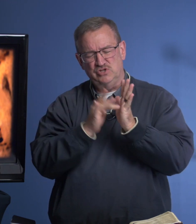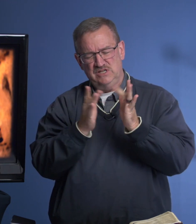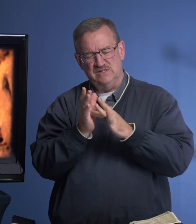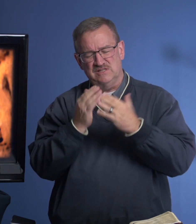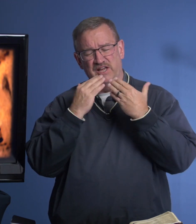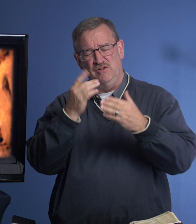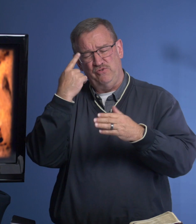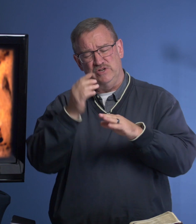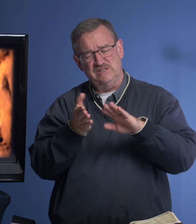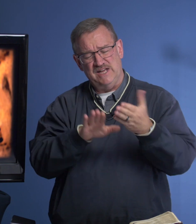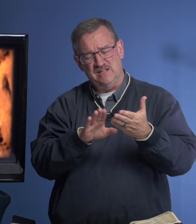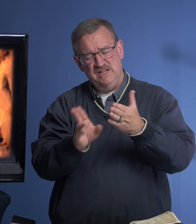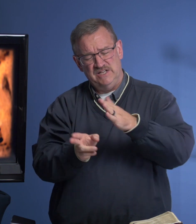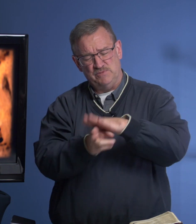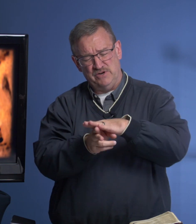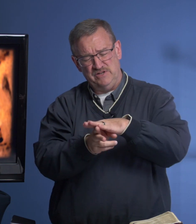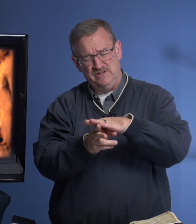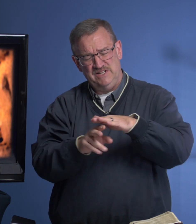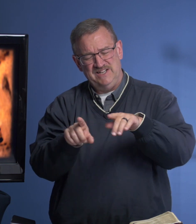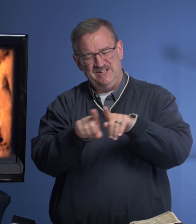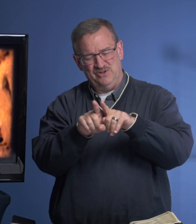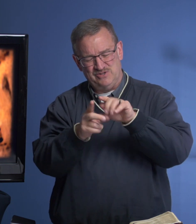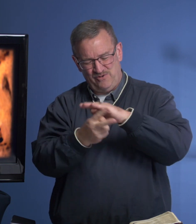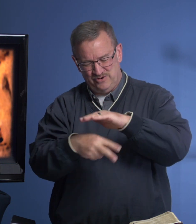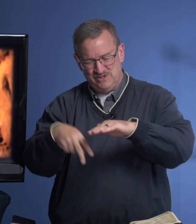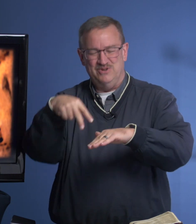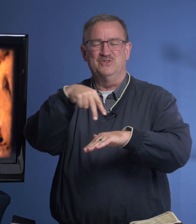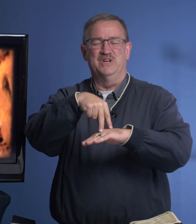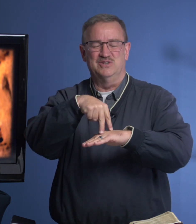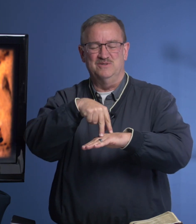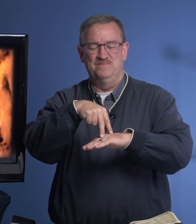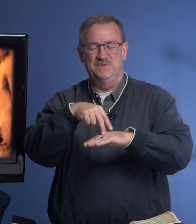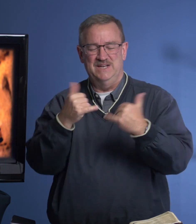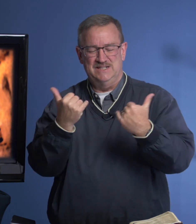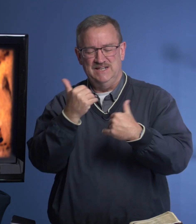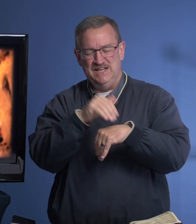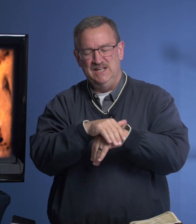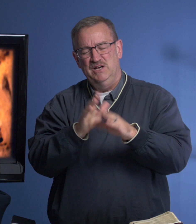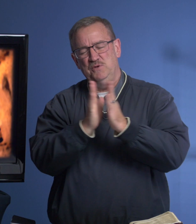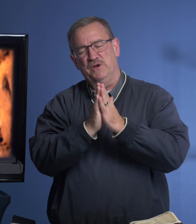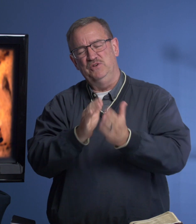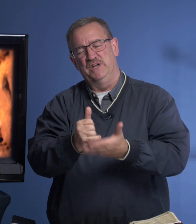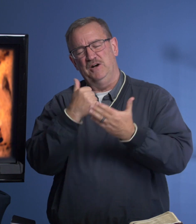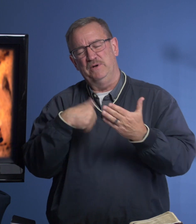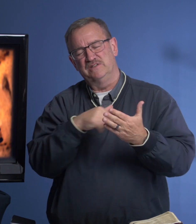Jesus. Thank you for his death, his burial, and also for his resurrection. And tonight, we pray you would help us